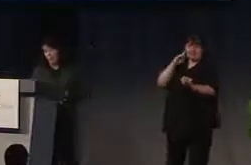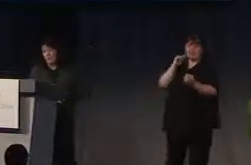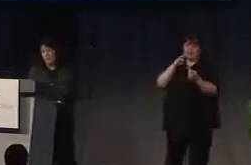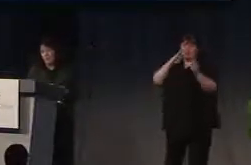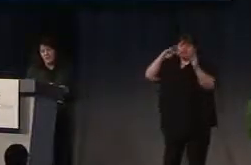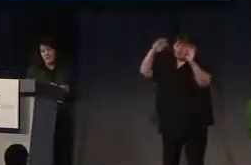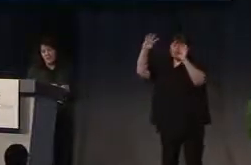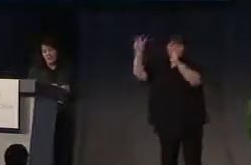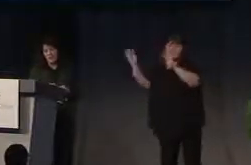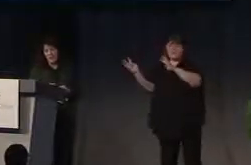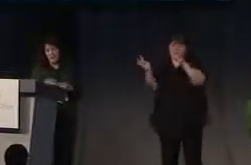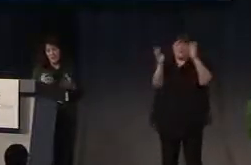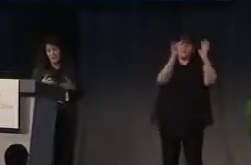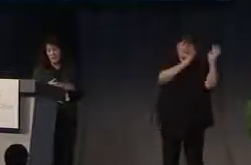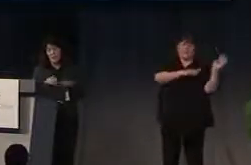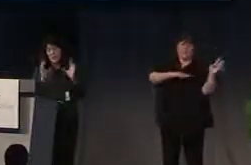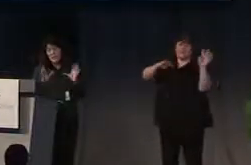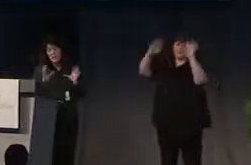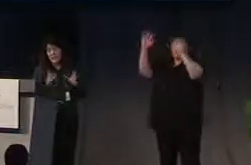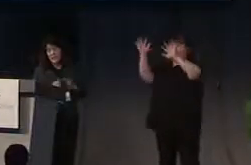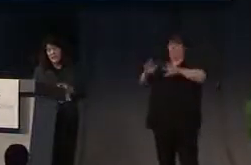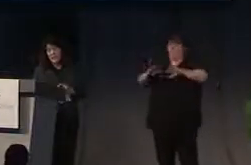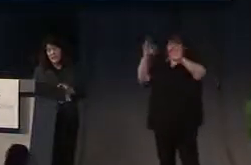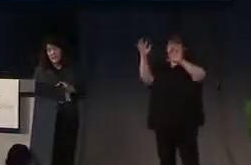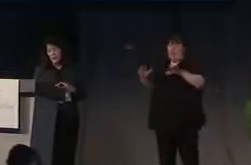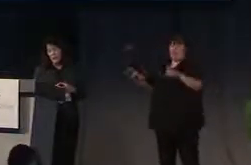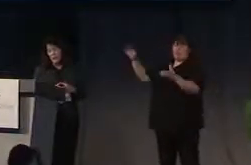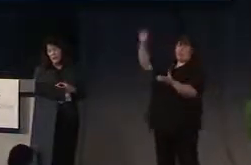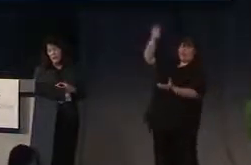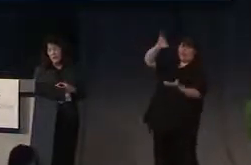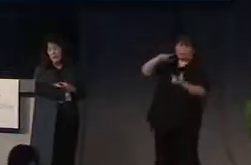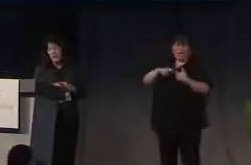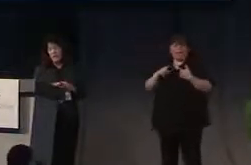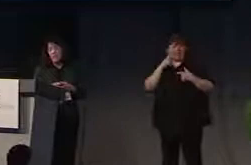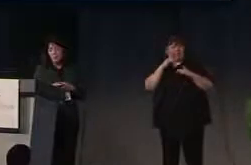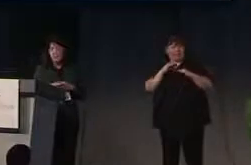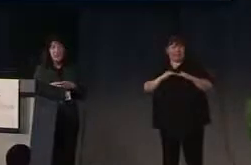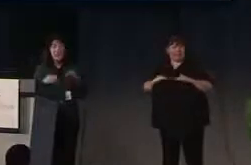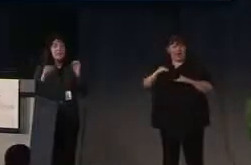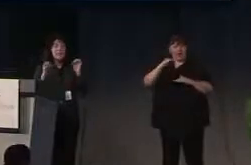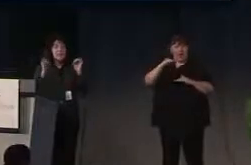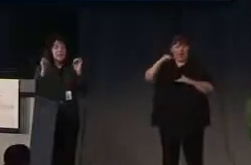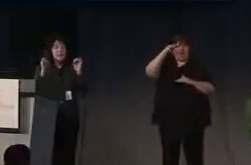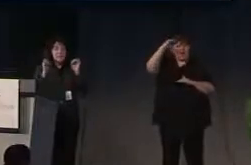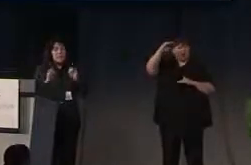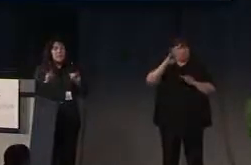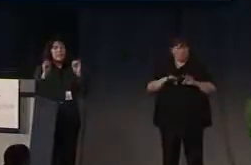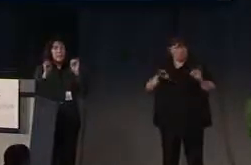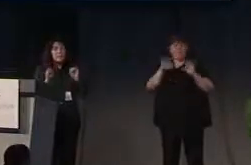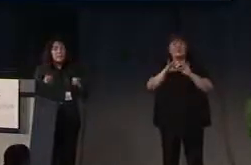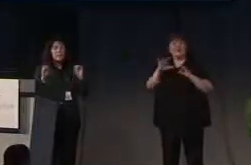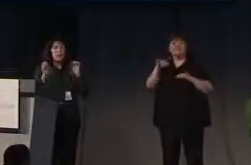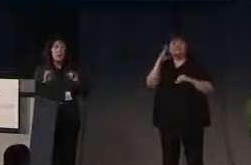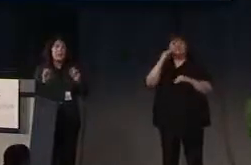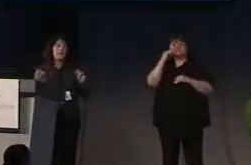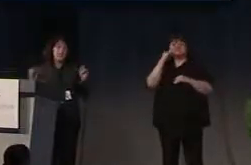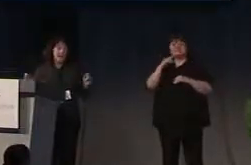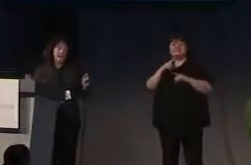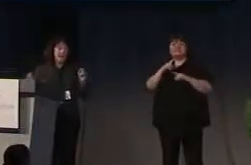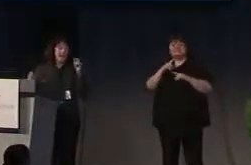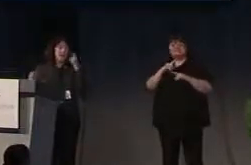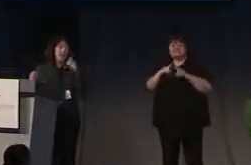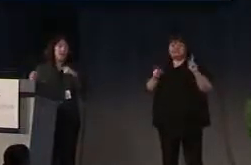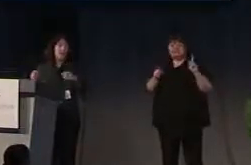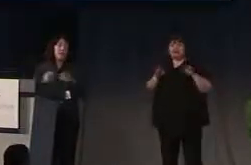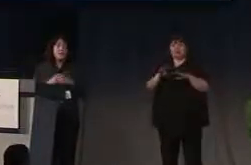roar of the blizzard and so forth is very interesting. So the layers, I think, are really quite important. The experience is different on each